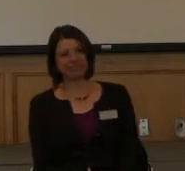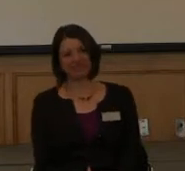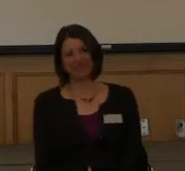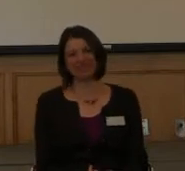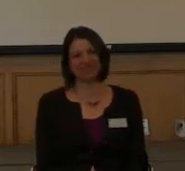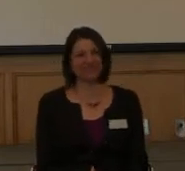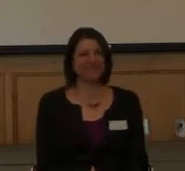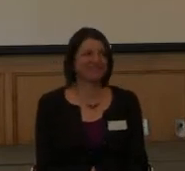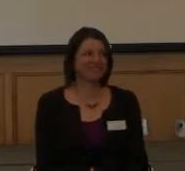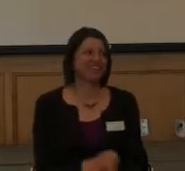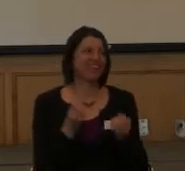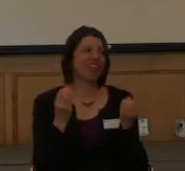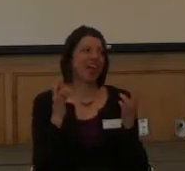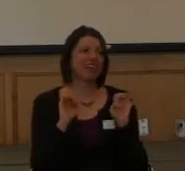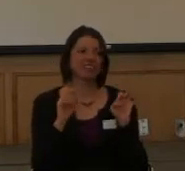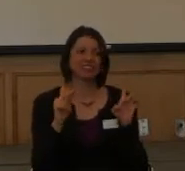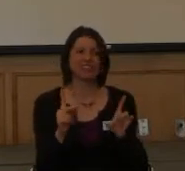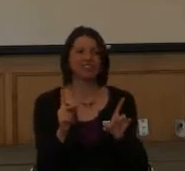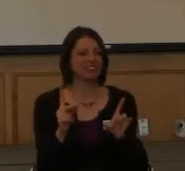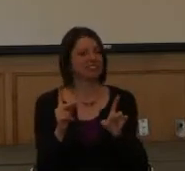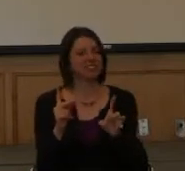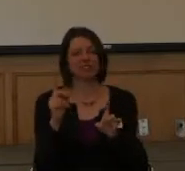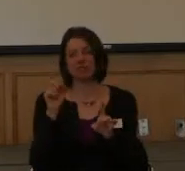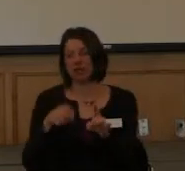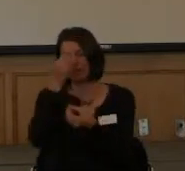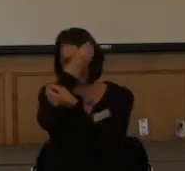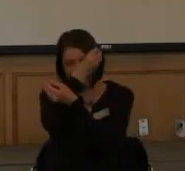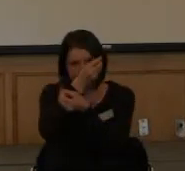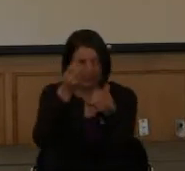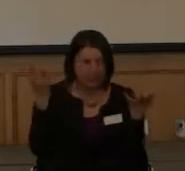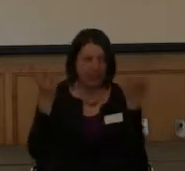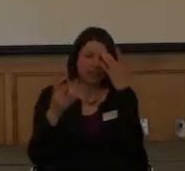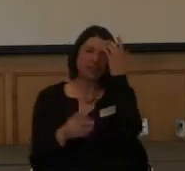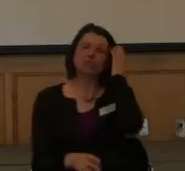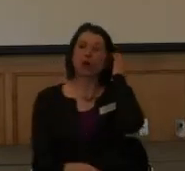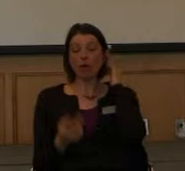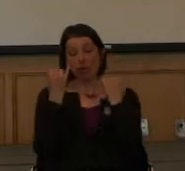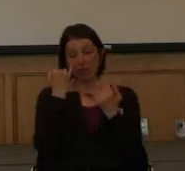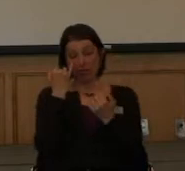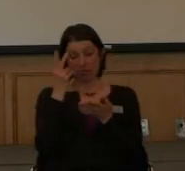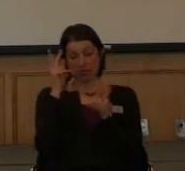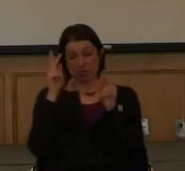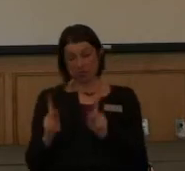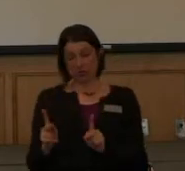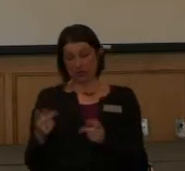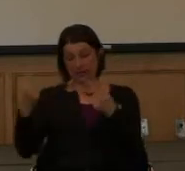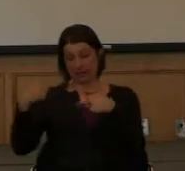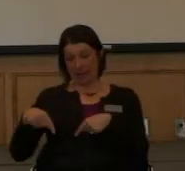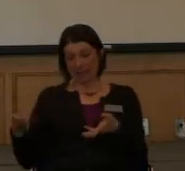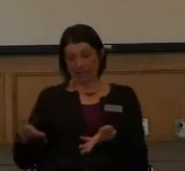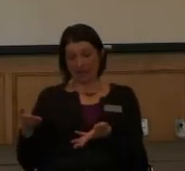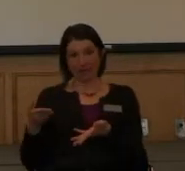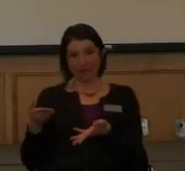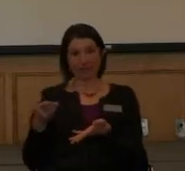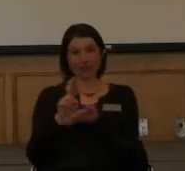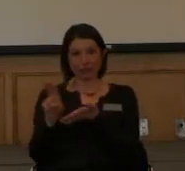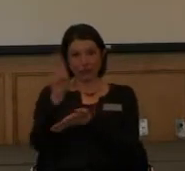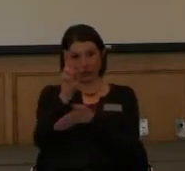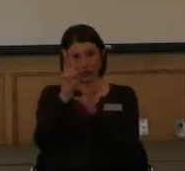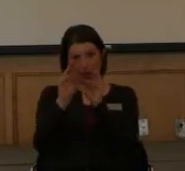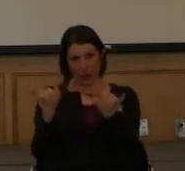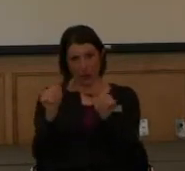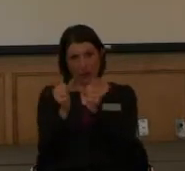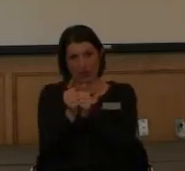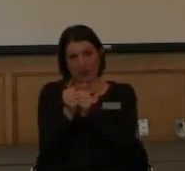But there's an education that goes with that. I mean, if someone were to come to the University of Wyoming with a service dog, you know, there may be,